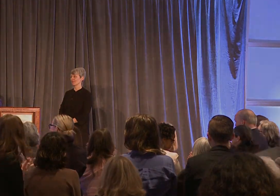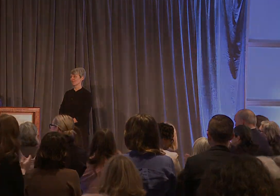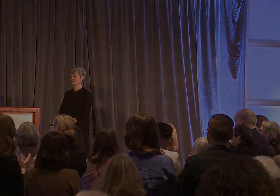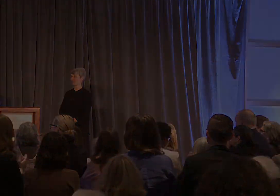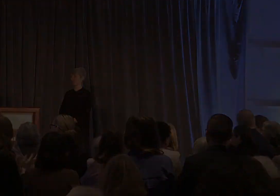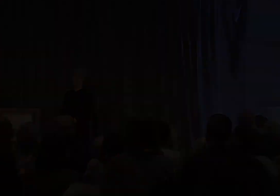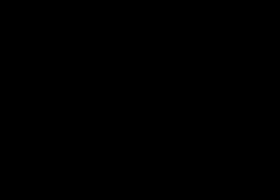Thank